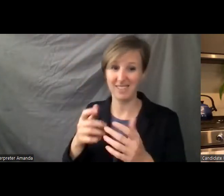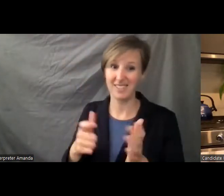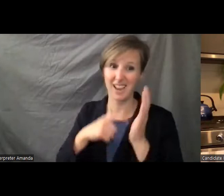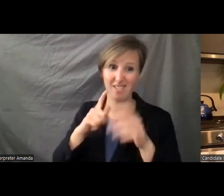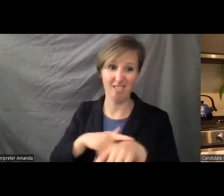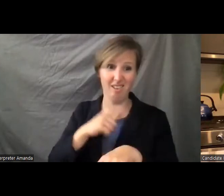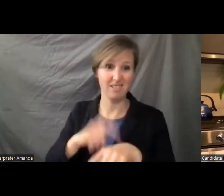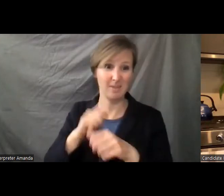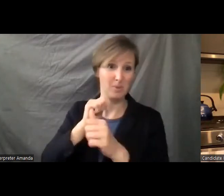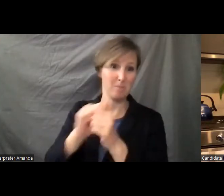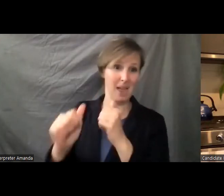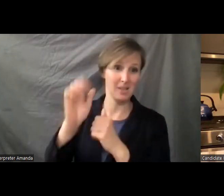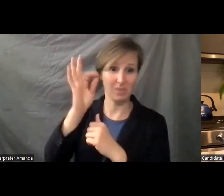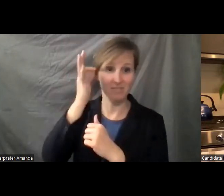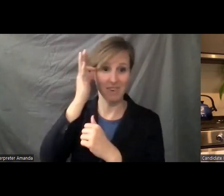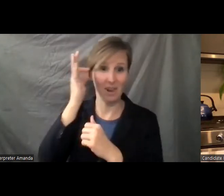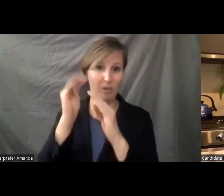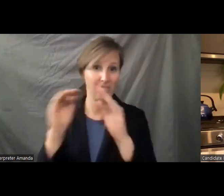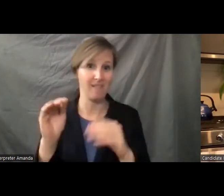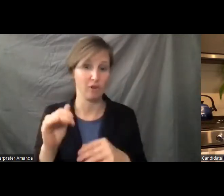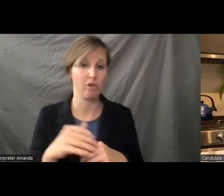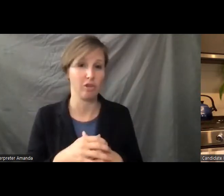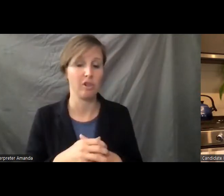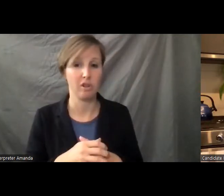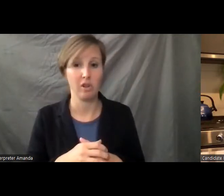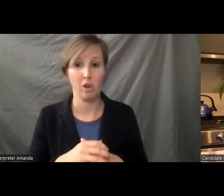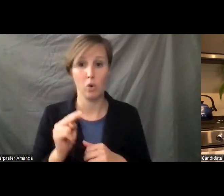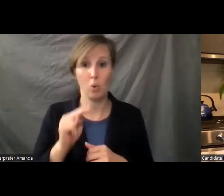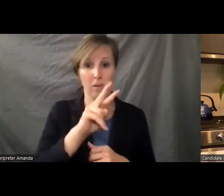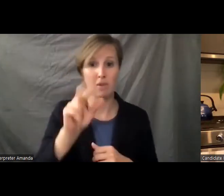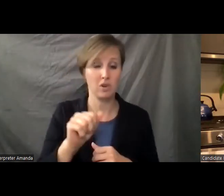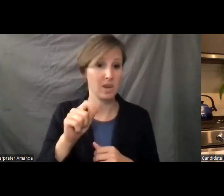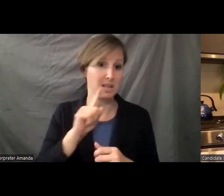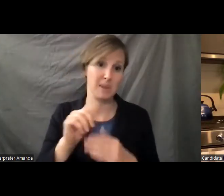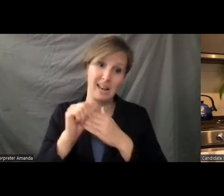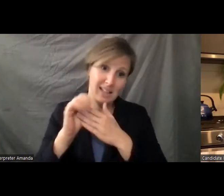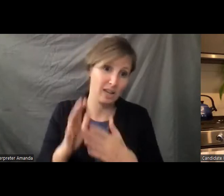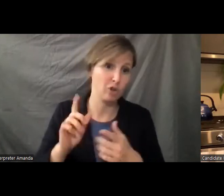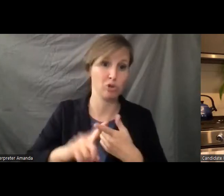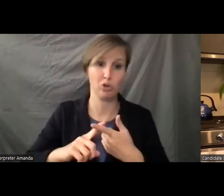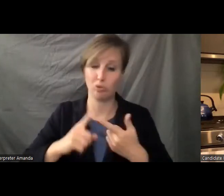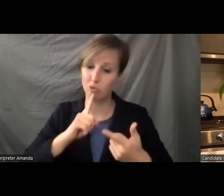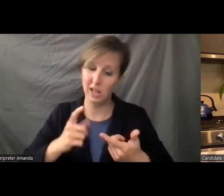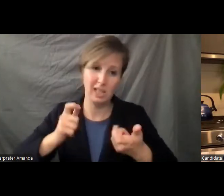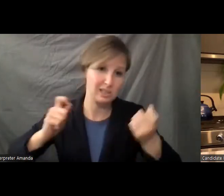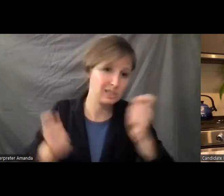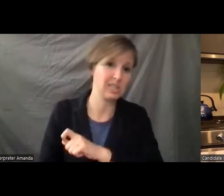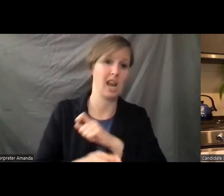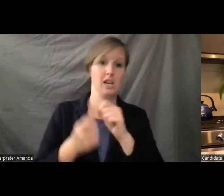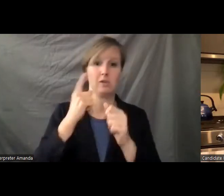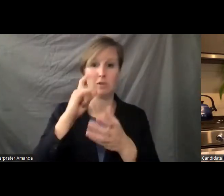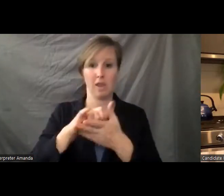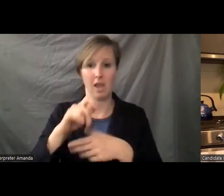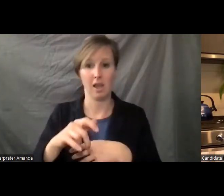federal level. And so Northern Virginia has been a leader in advancing the progress on these issues. And politics and